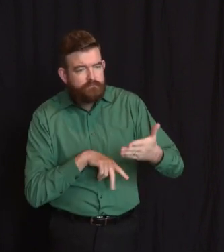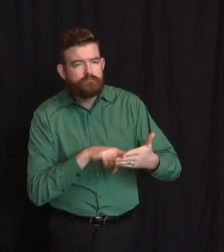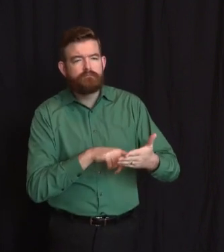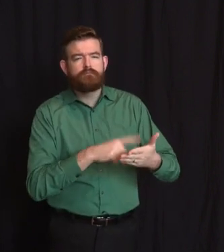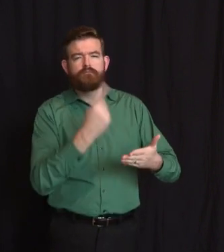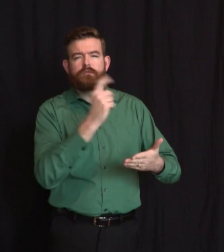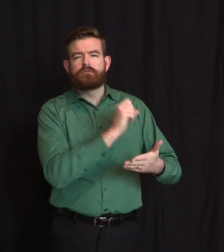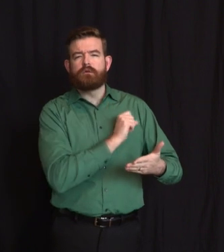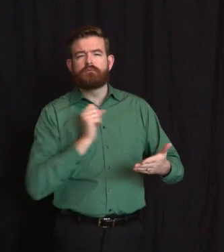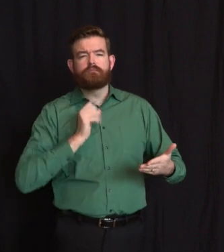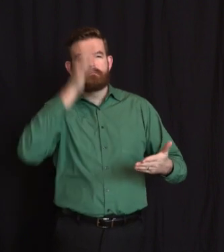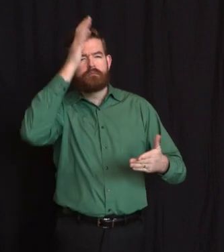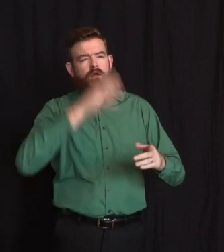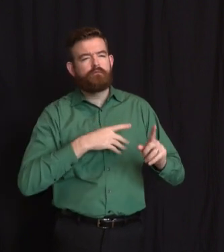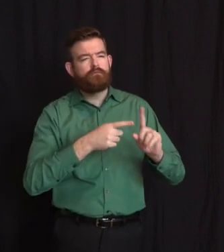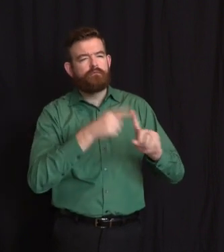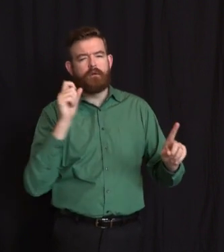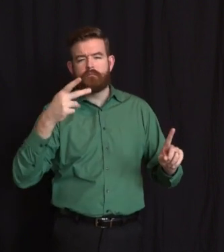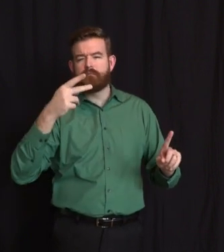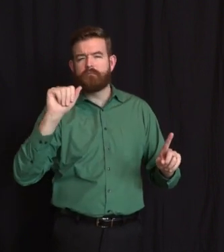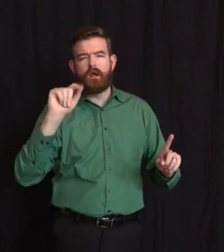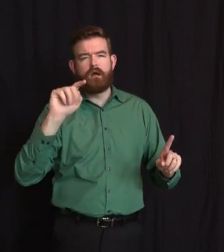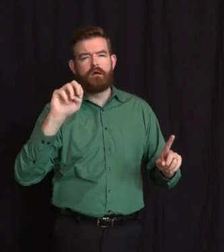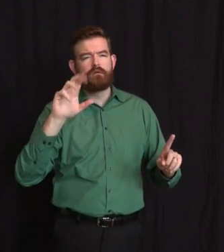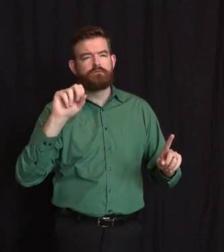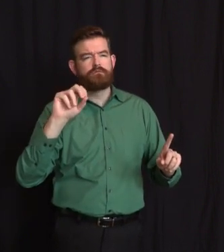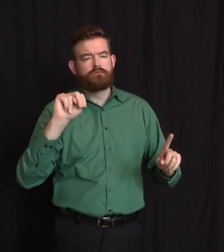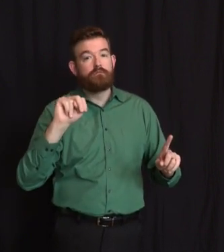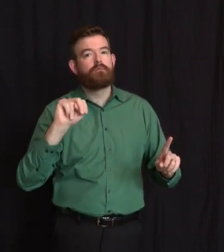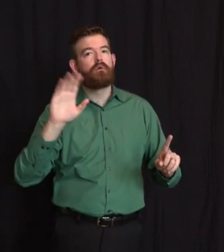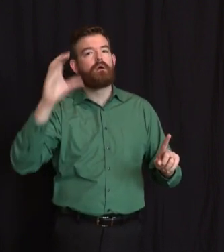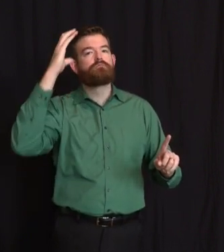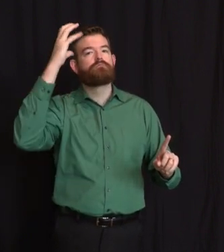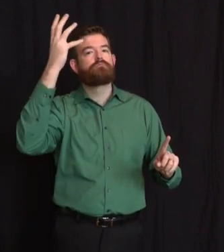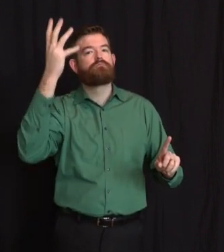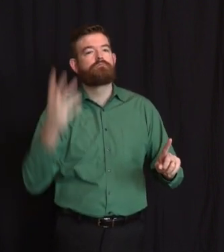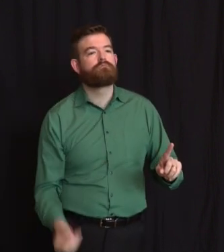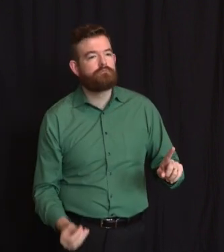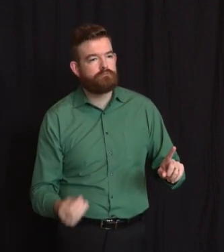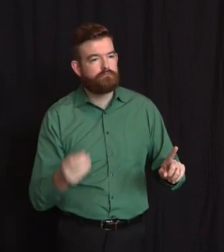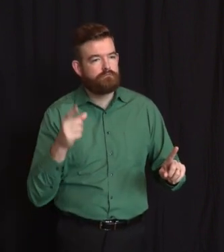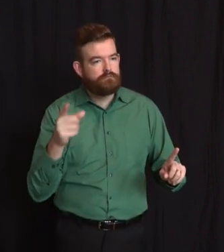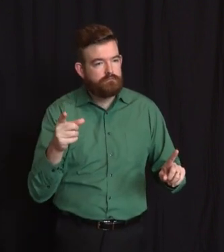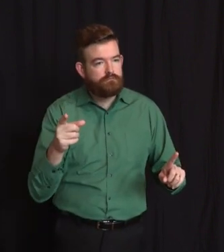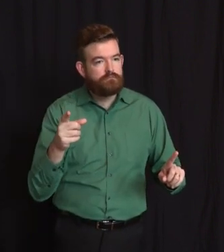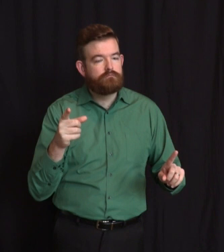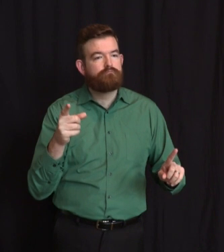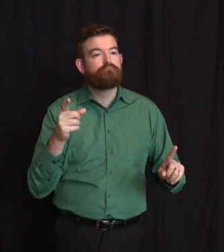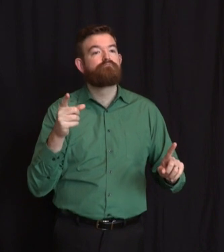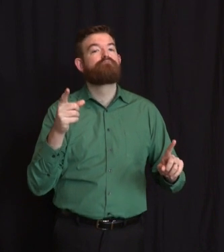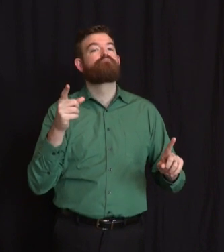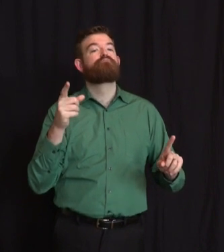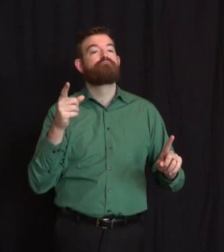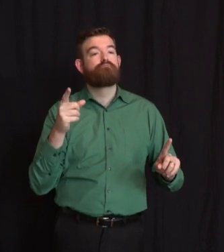and I put two and two together and realized it was Councilwoman Ruby Cotton's husband Ed, who also passed.